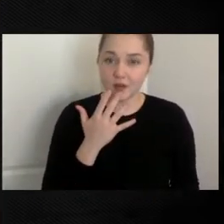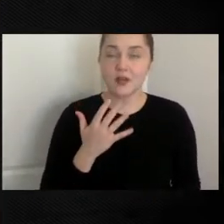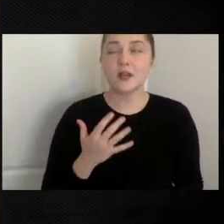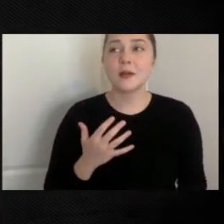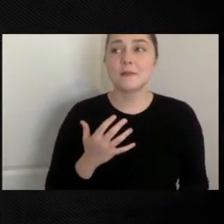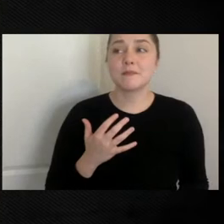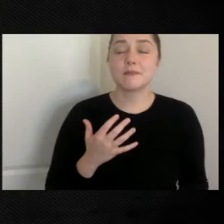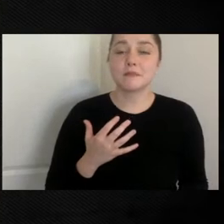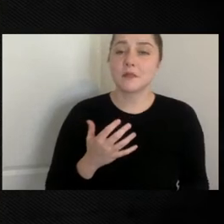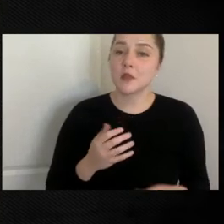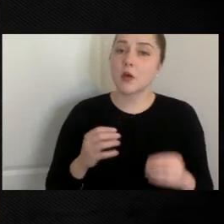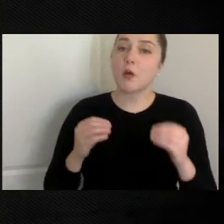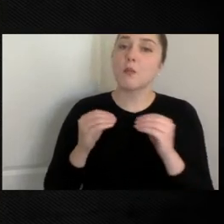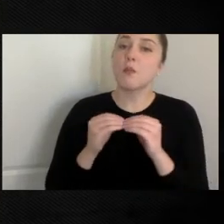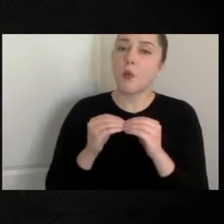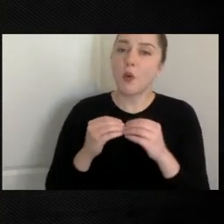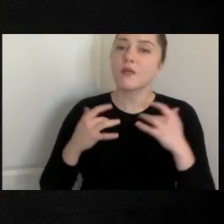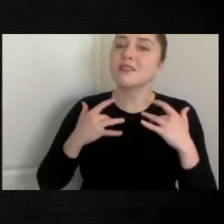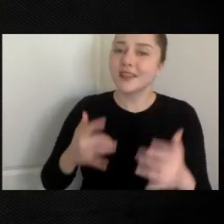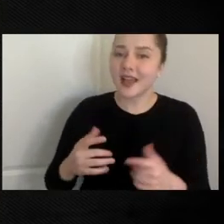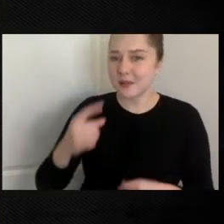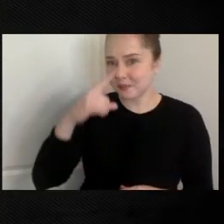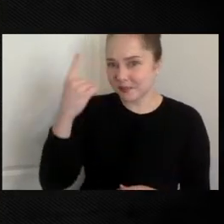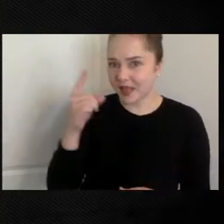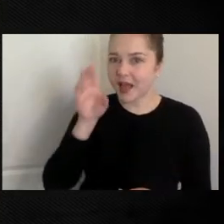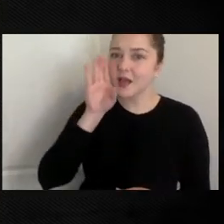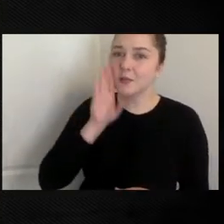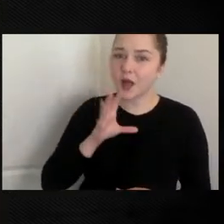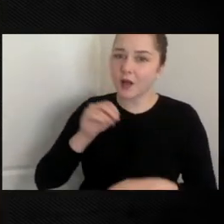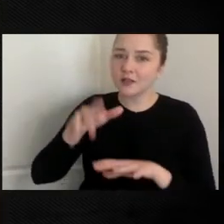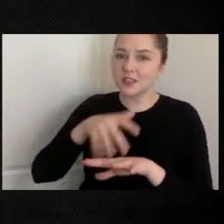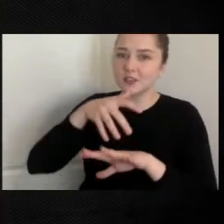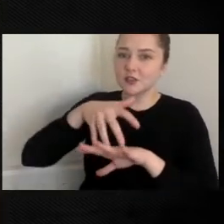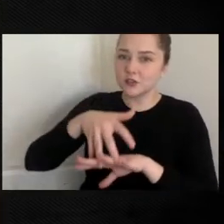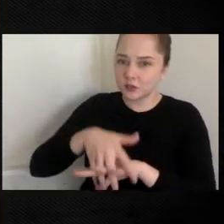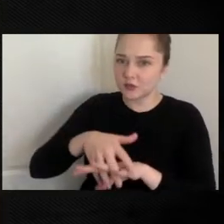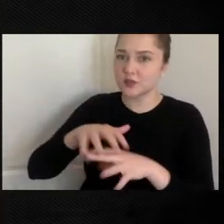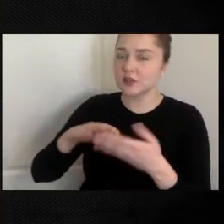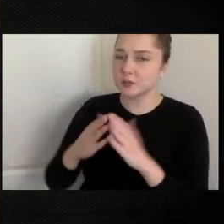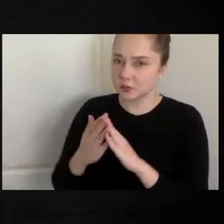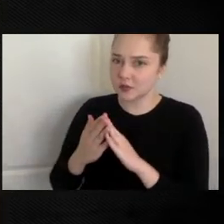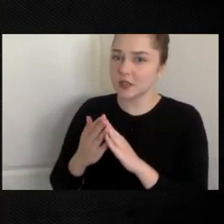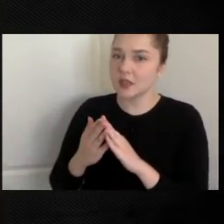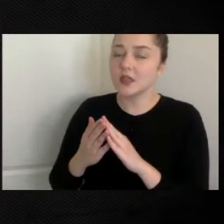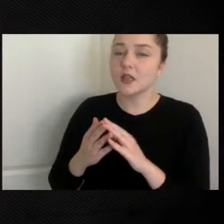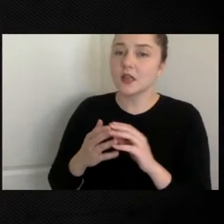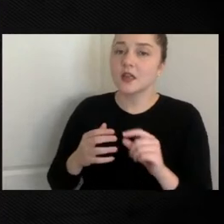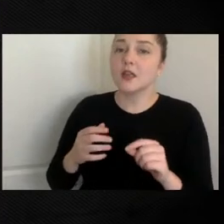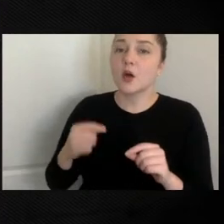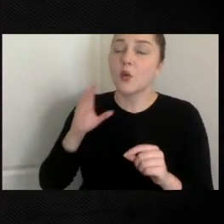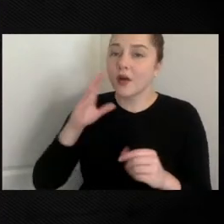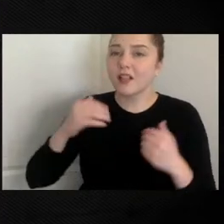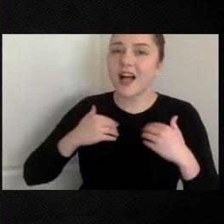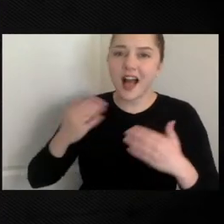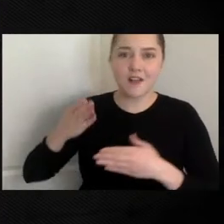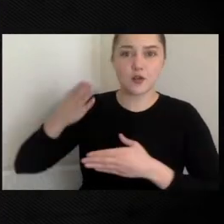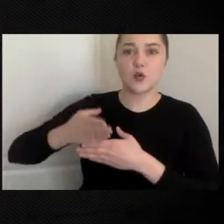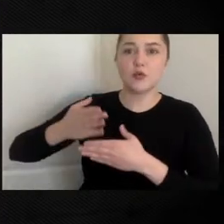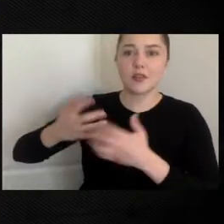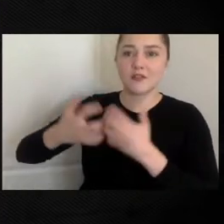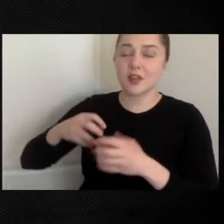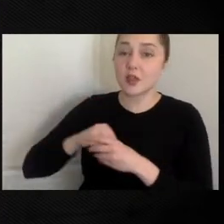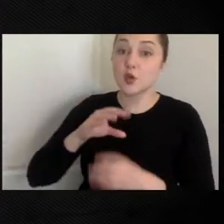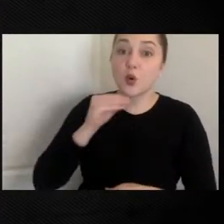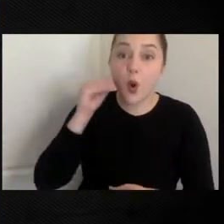it is more predominant in black and brown and indigenous communities that nuisance facilities will be housed in your neighborhoods,